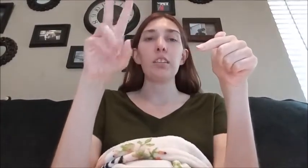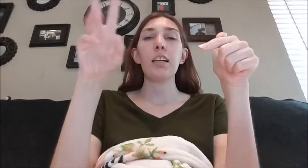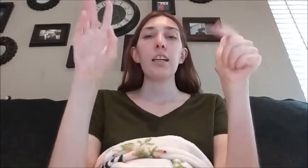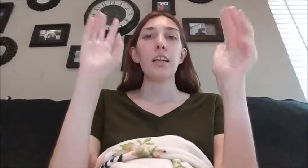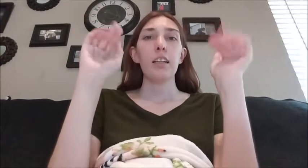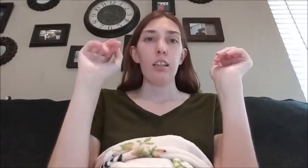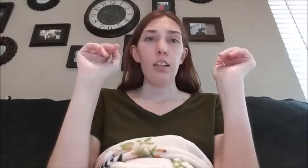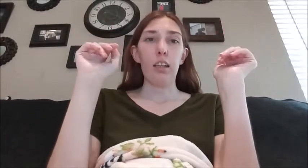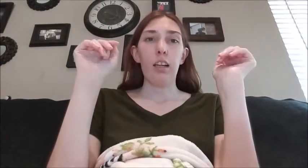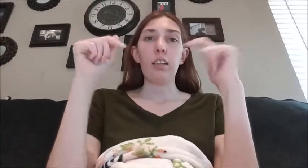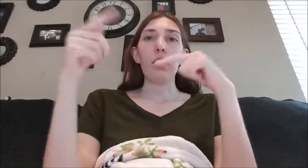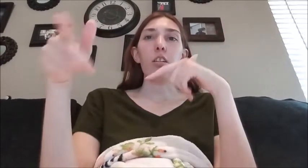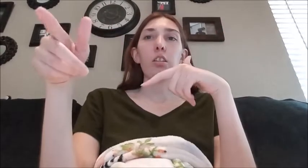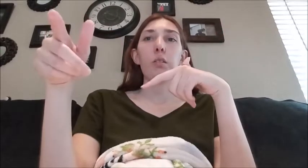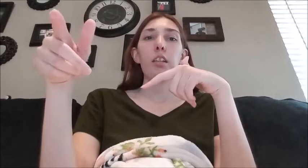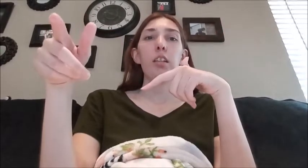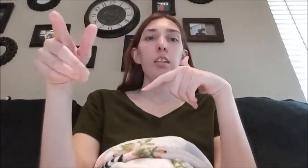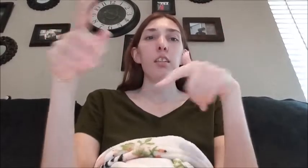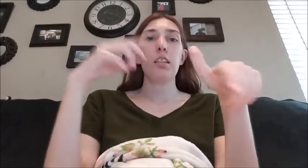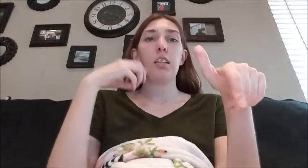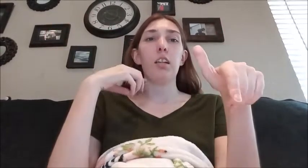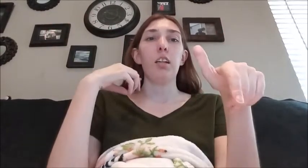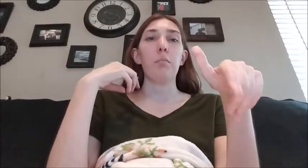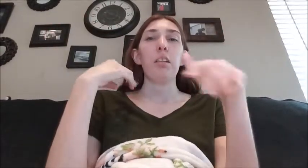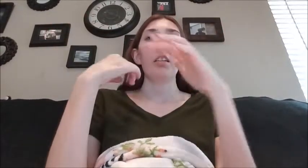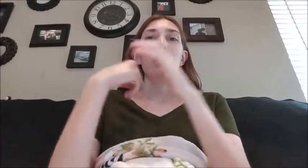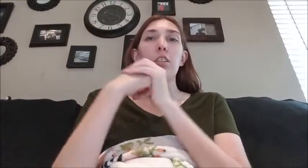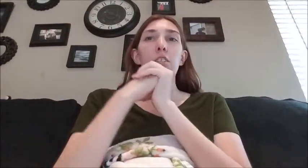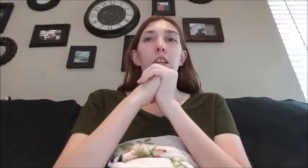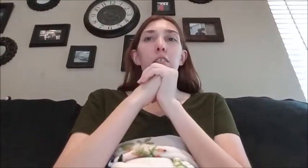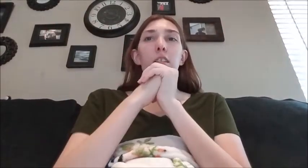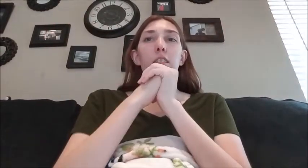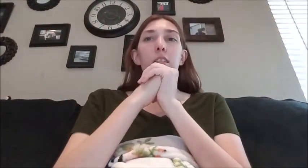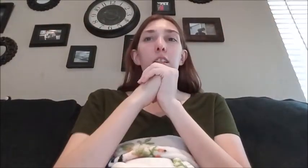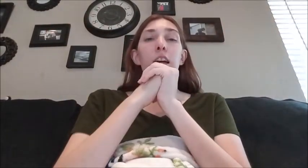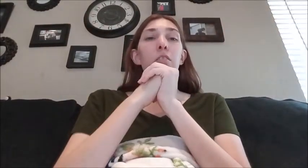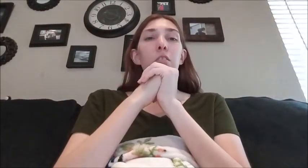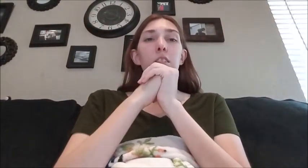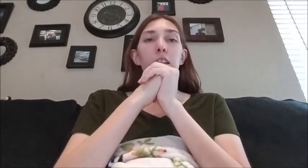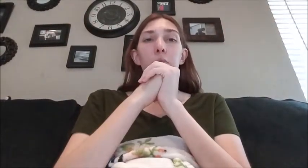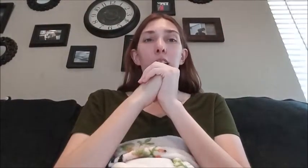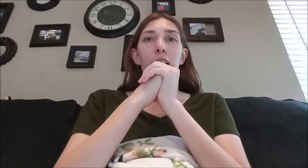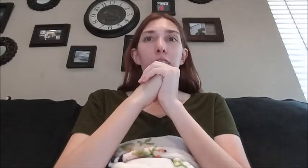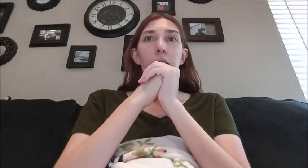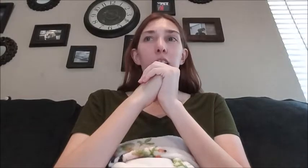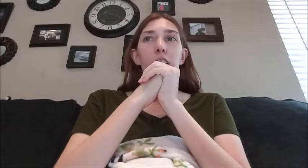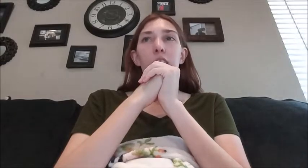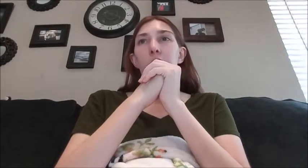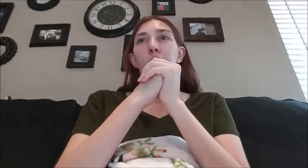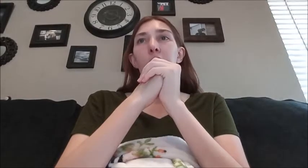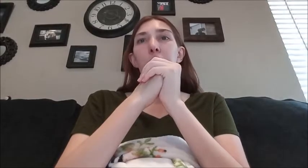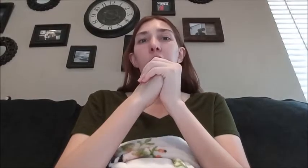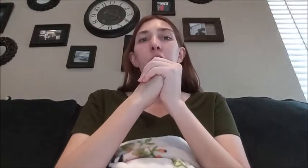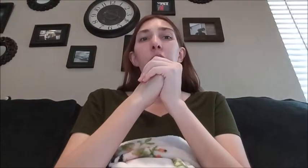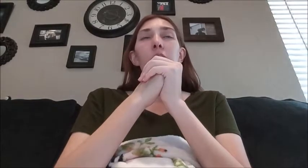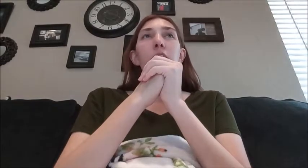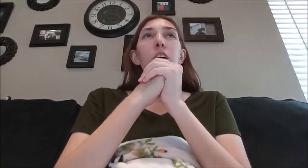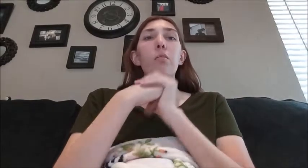and I need to do this quickly because turns out I don't know exactly what I have to be honest because I am so